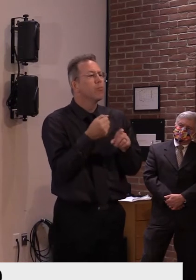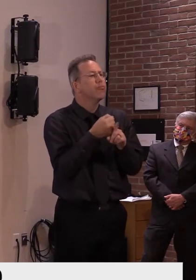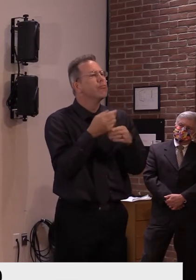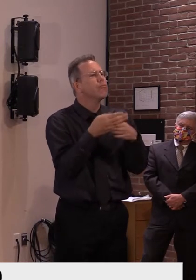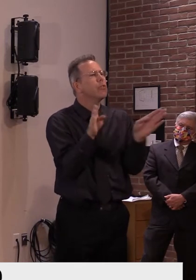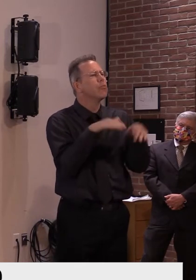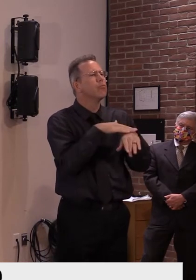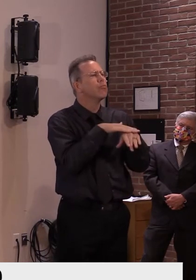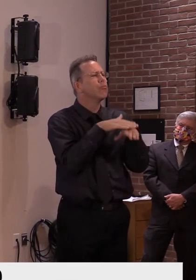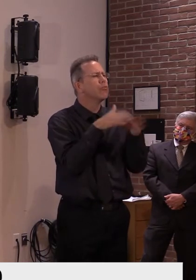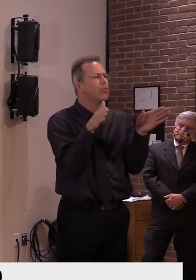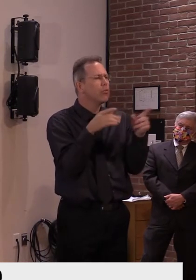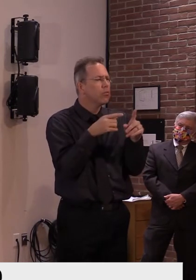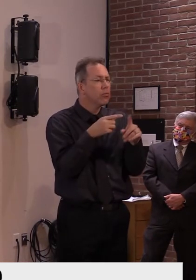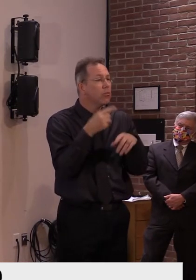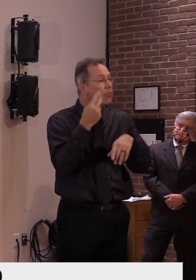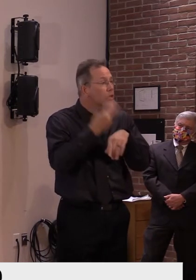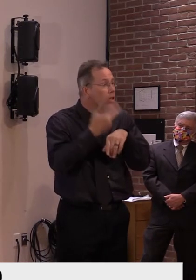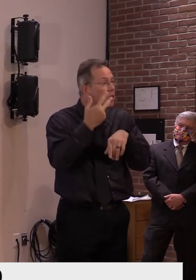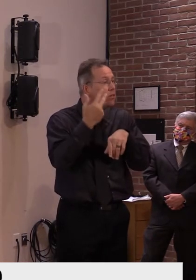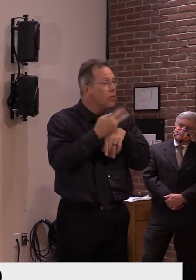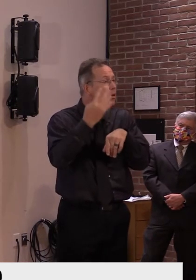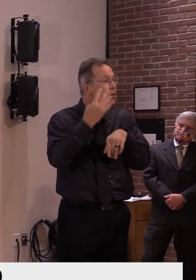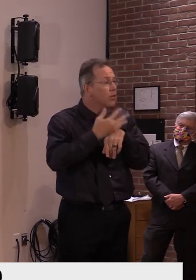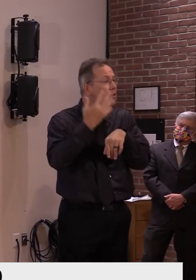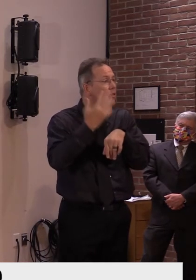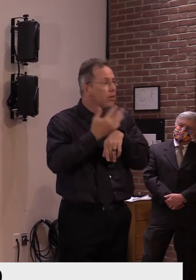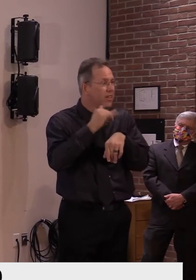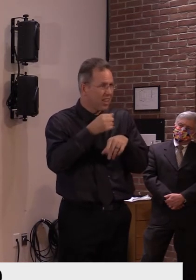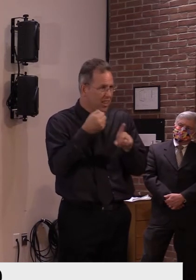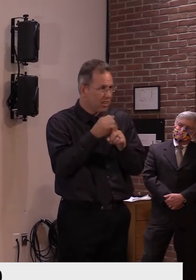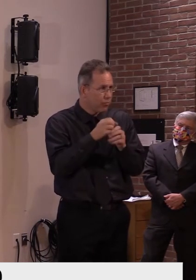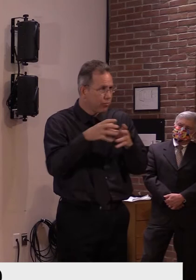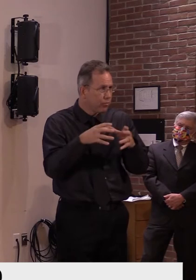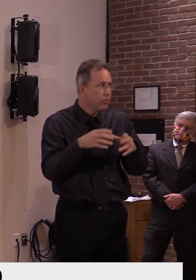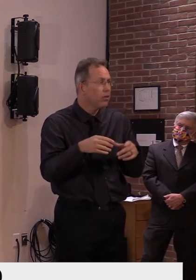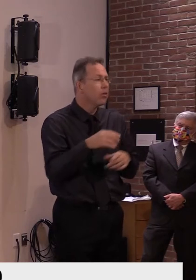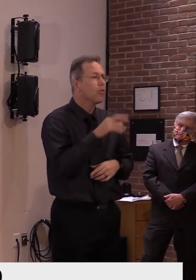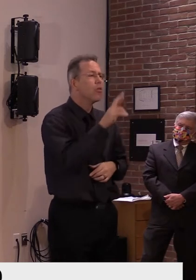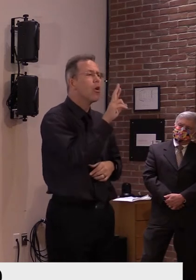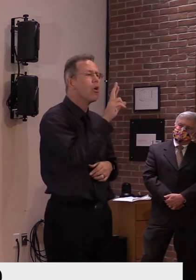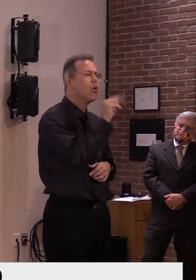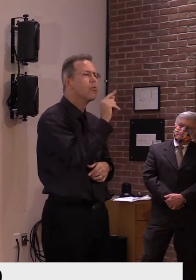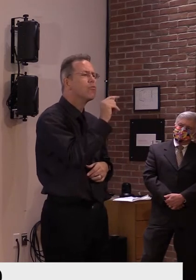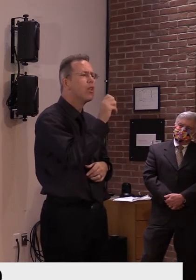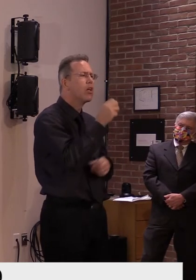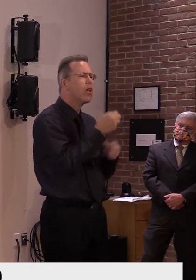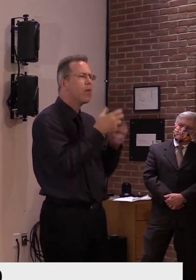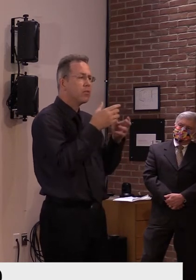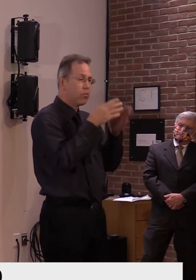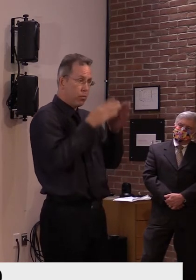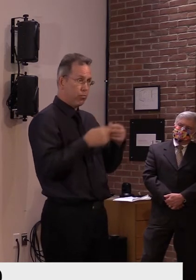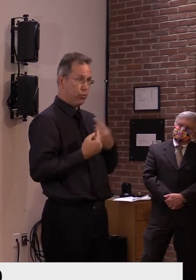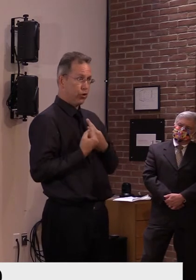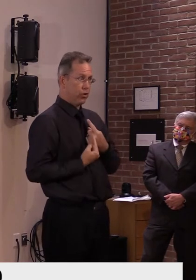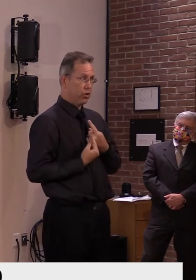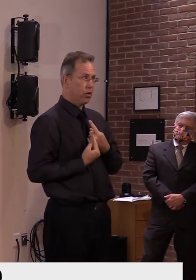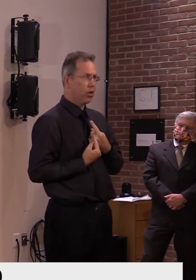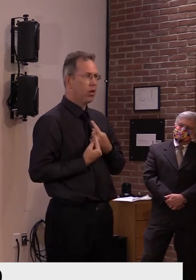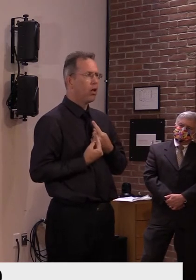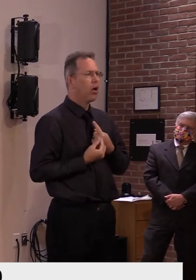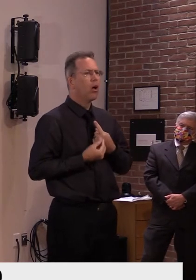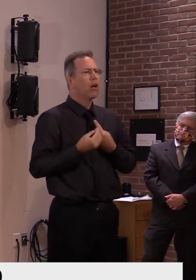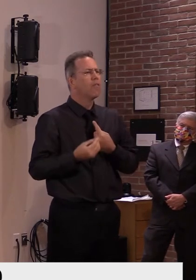on the visual. And the R T is that reproduction rate, you know, over time. And we were saying that if it gets to a,